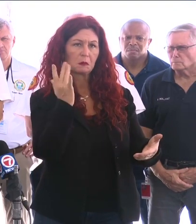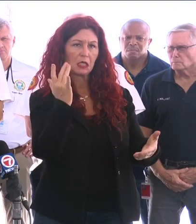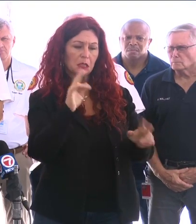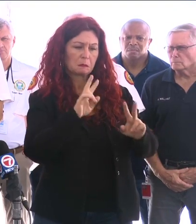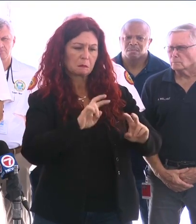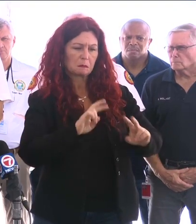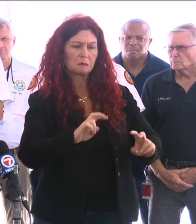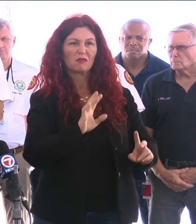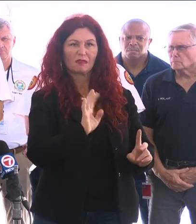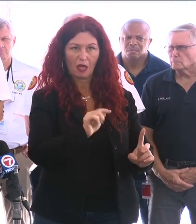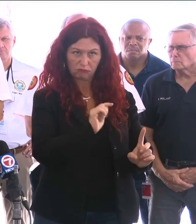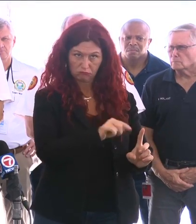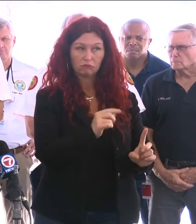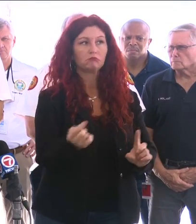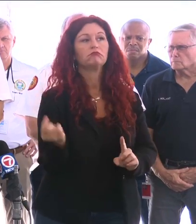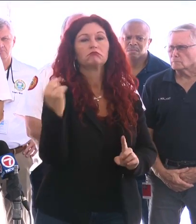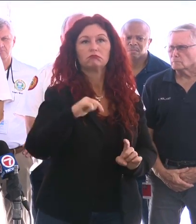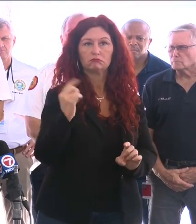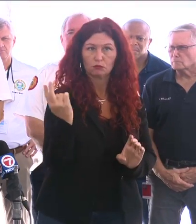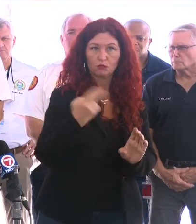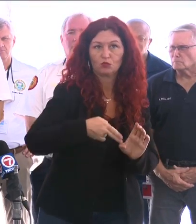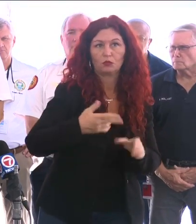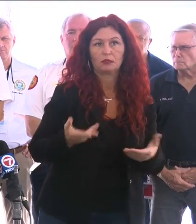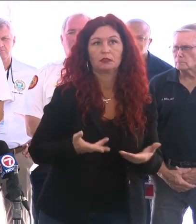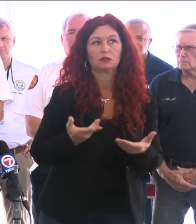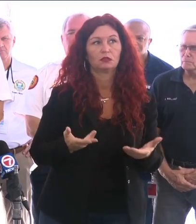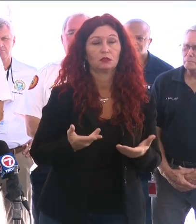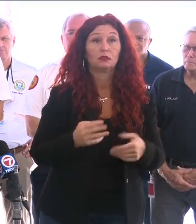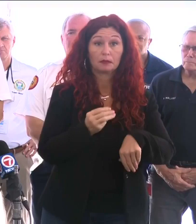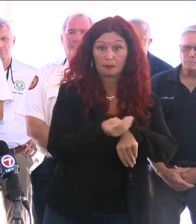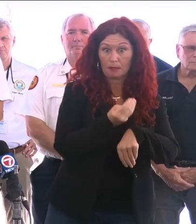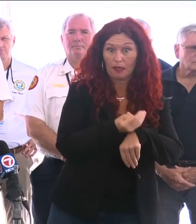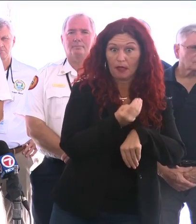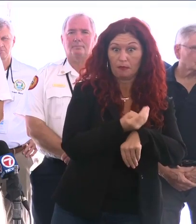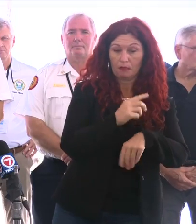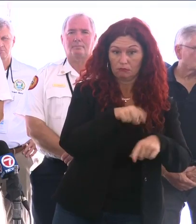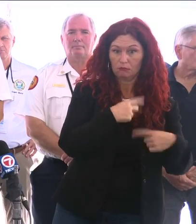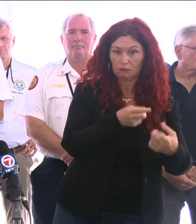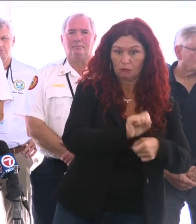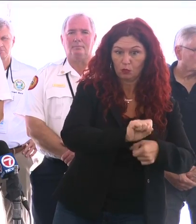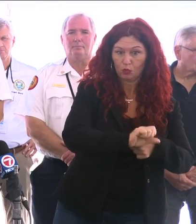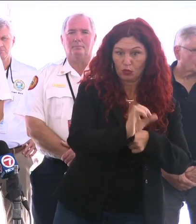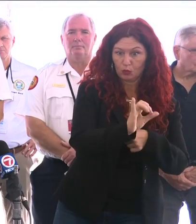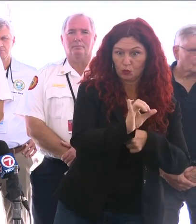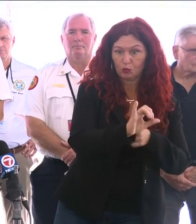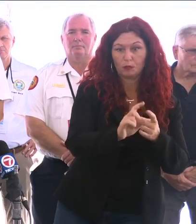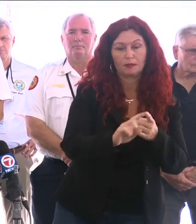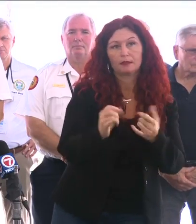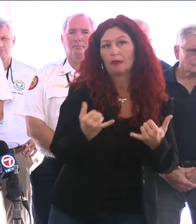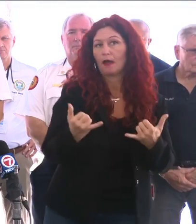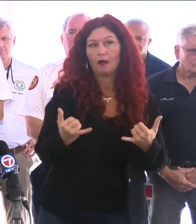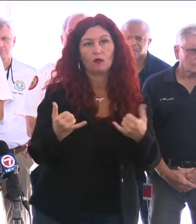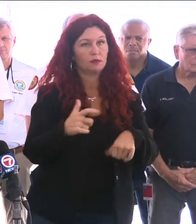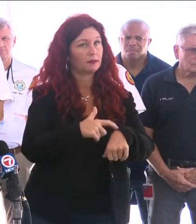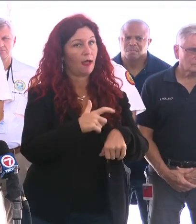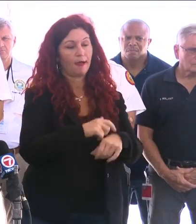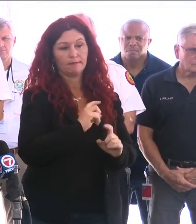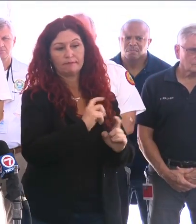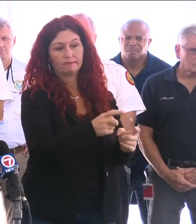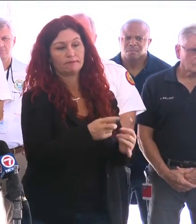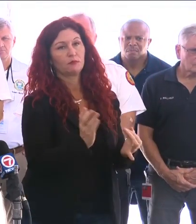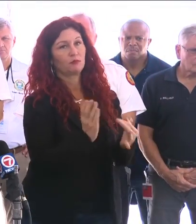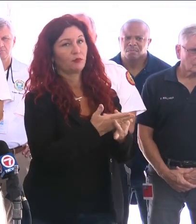as they can. But it is very, very valuable and critical that we provide some relief to those men and women working in the Medical